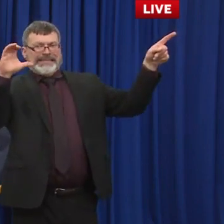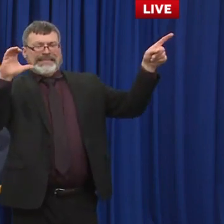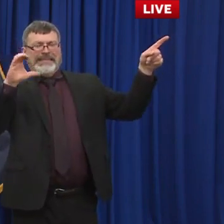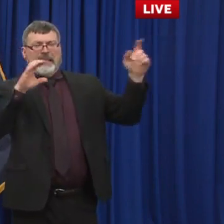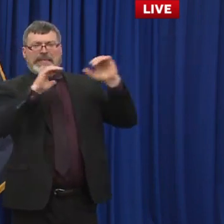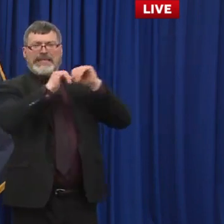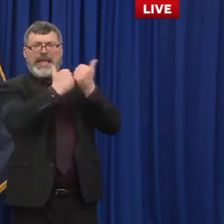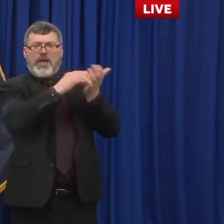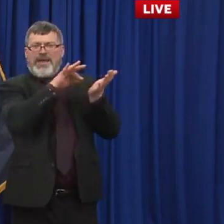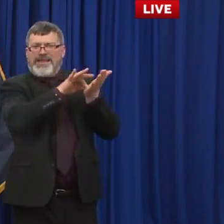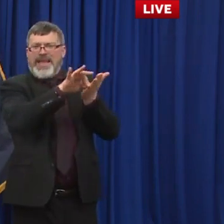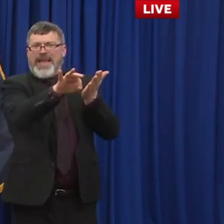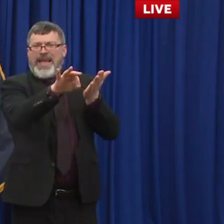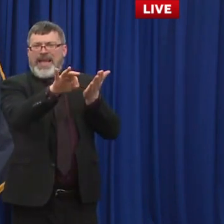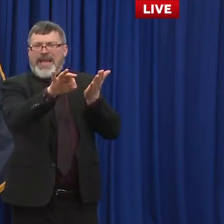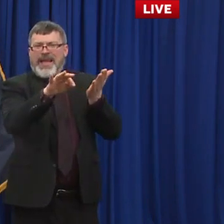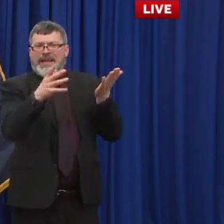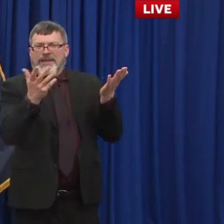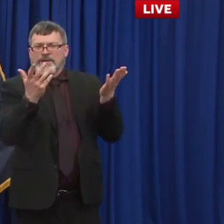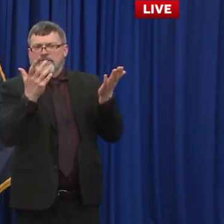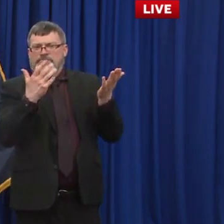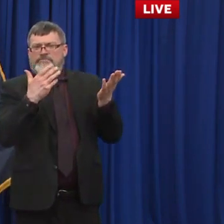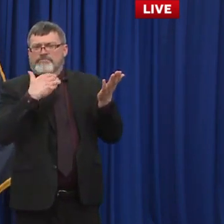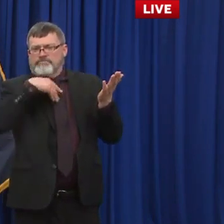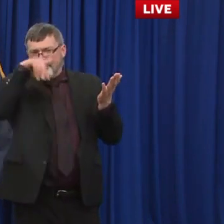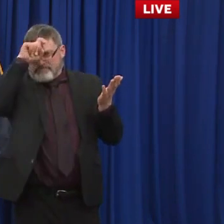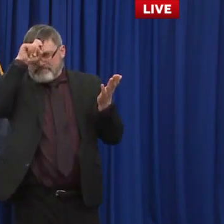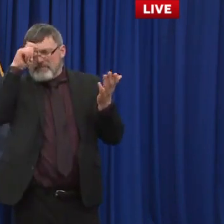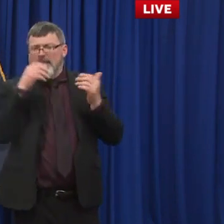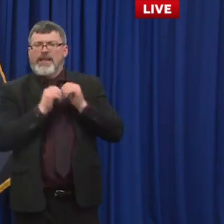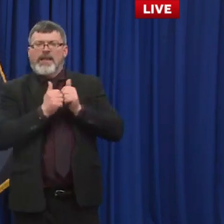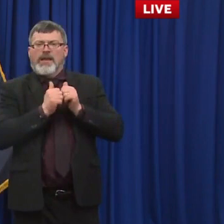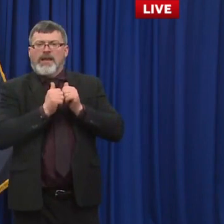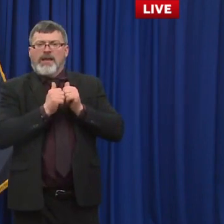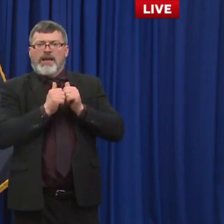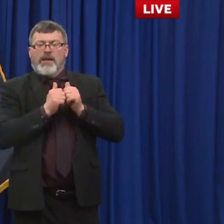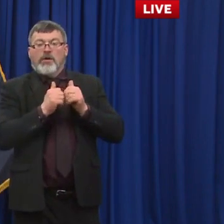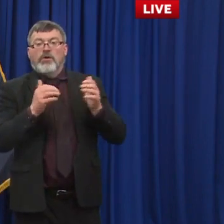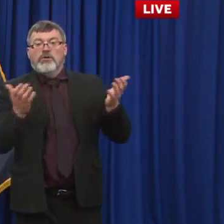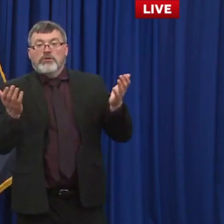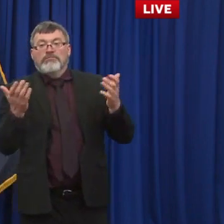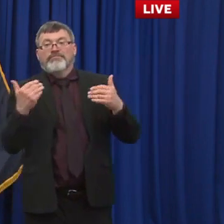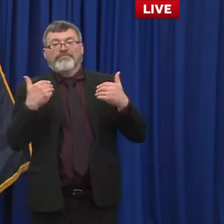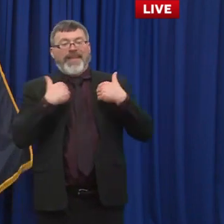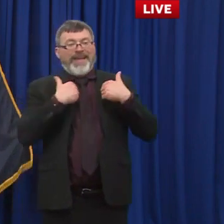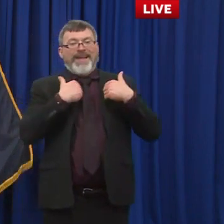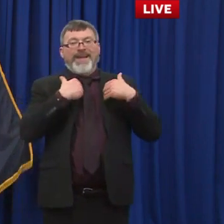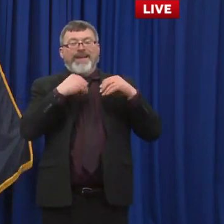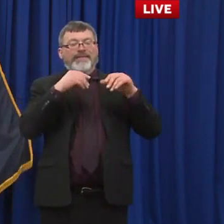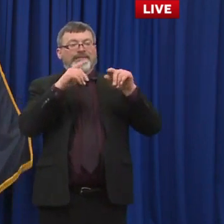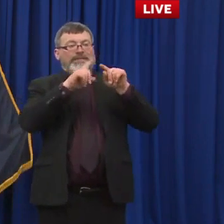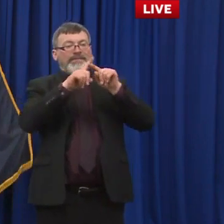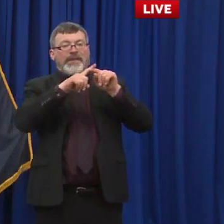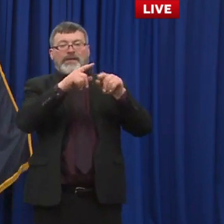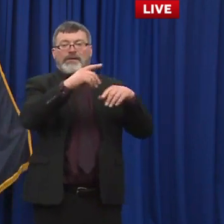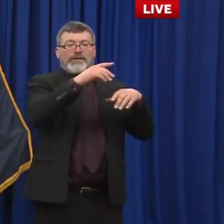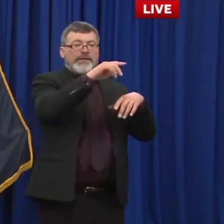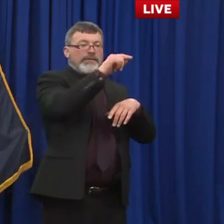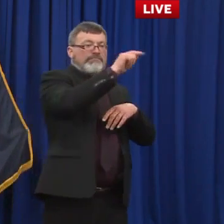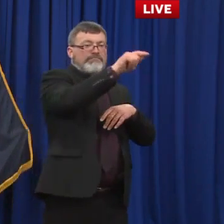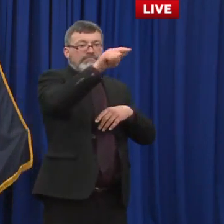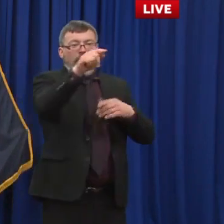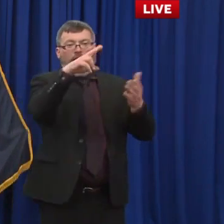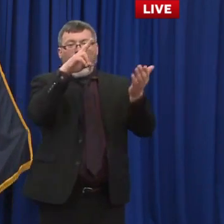federal programs that the that the government contracts with directly um maybe it's through the va uh the program to distribute